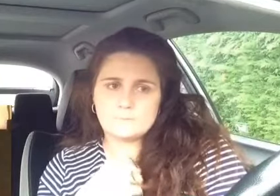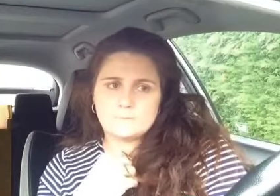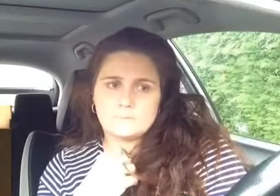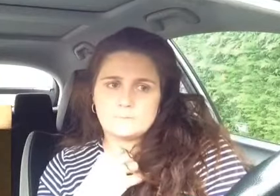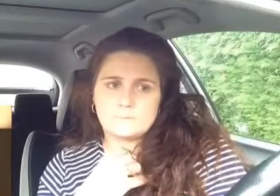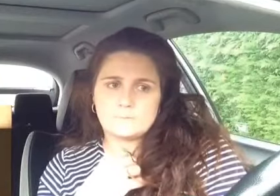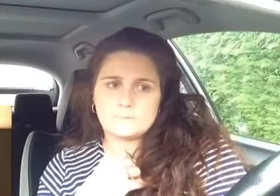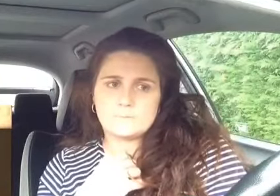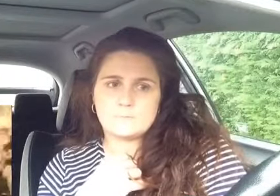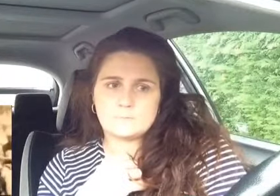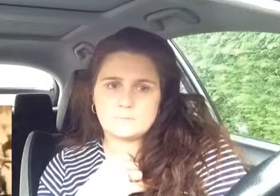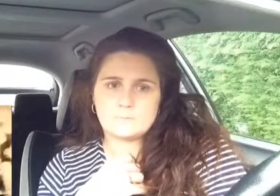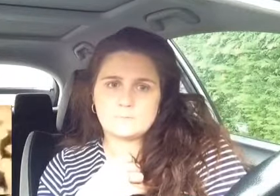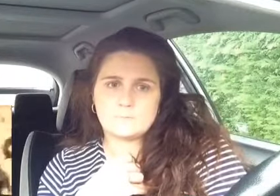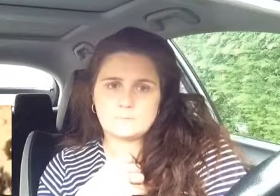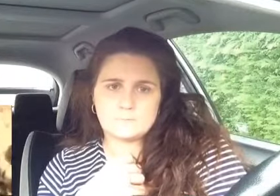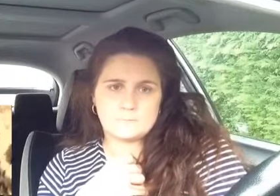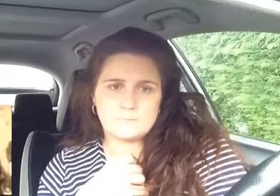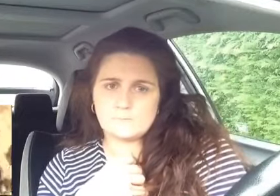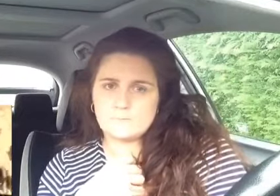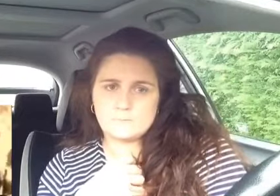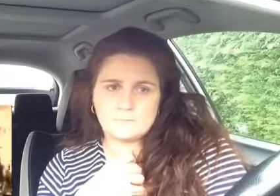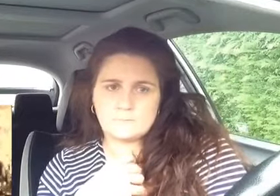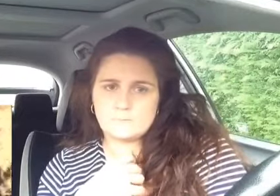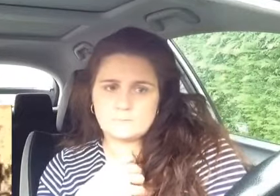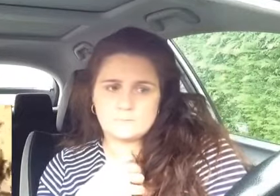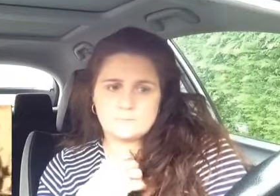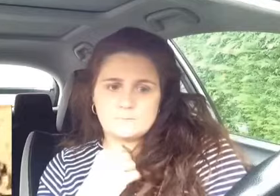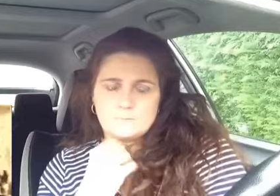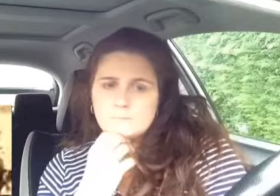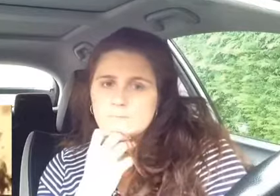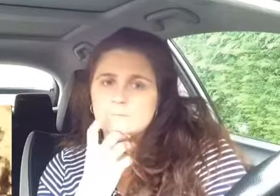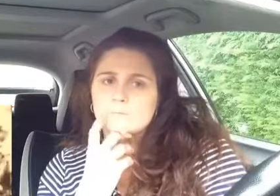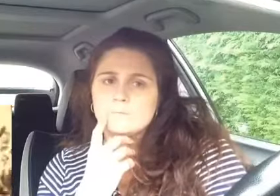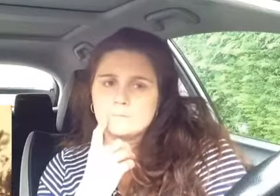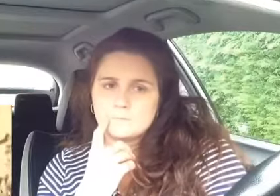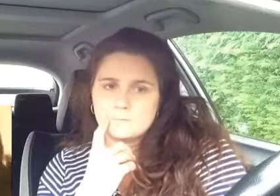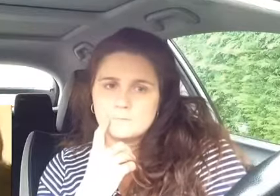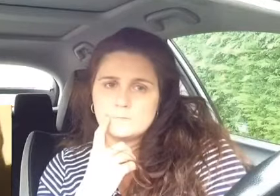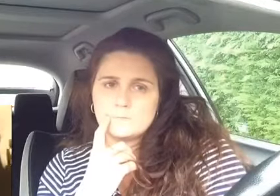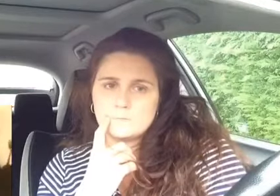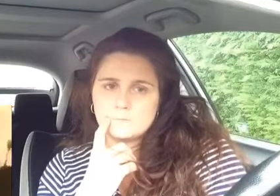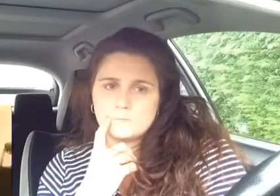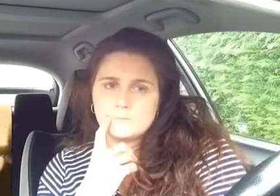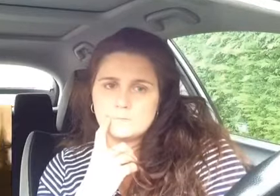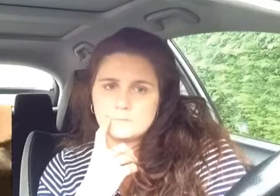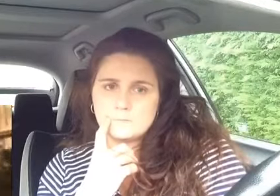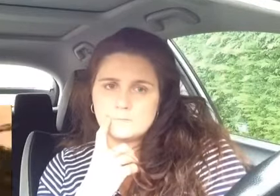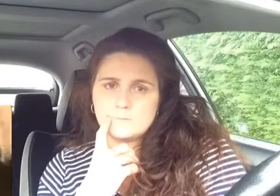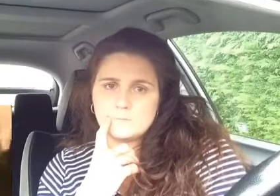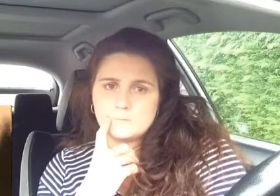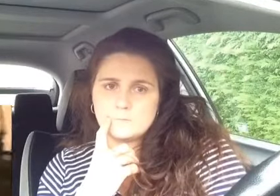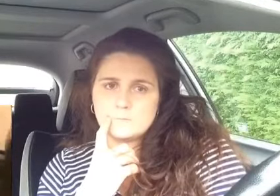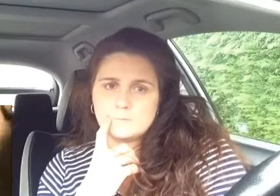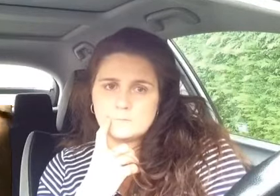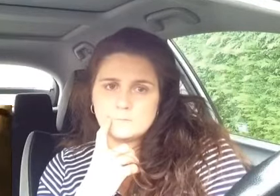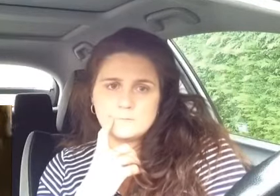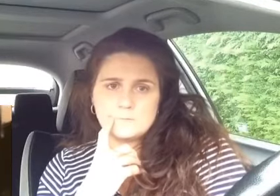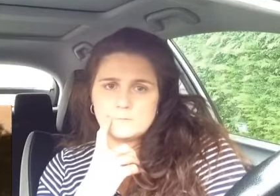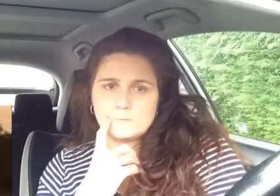government run by the rich such as this one and traditionally oppressive European states force the third world into buying overpriced unnecessary